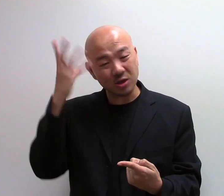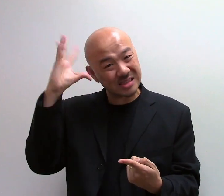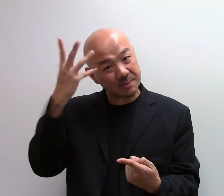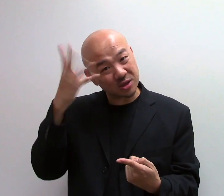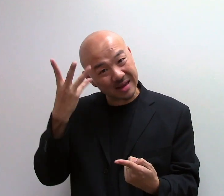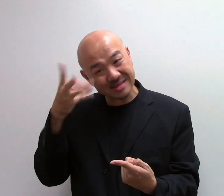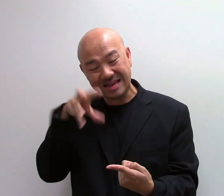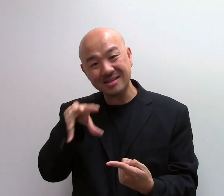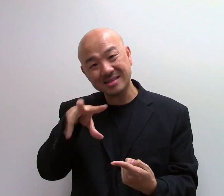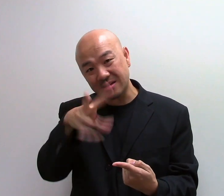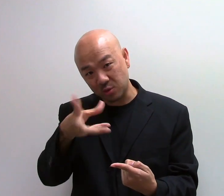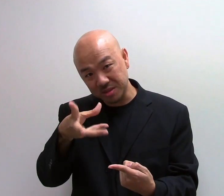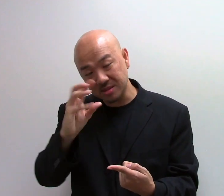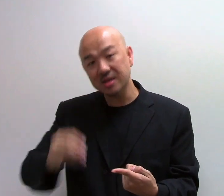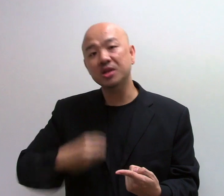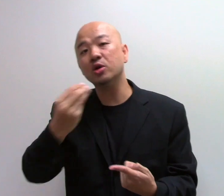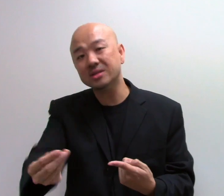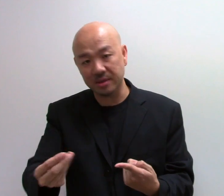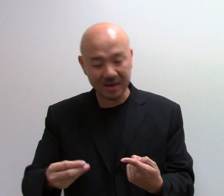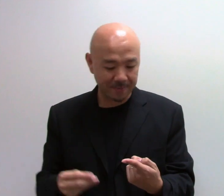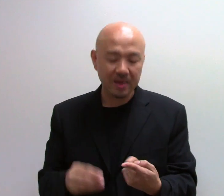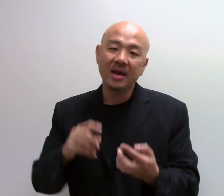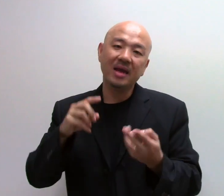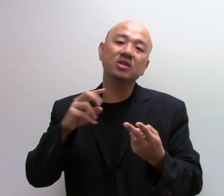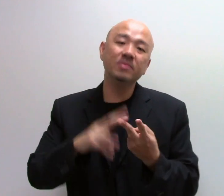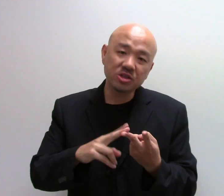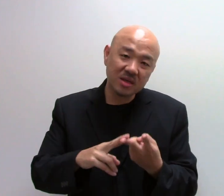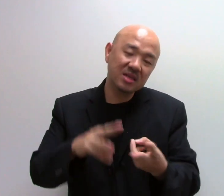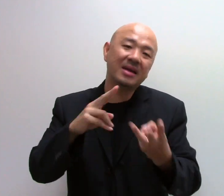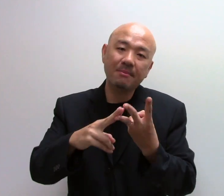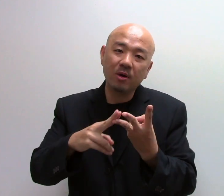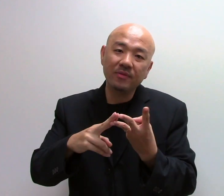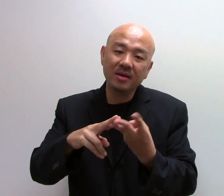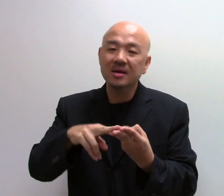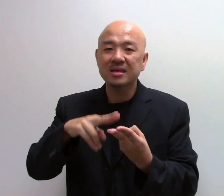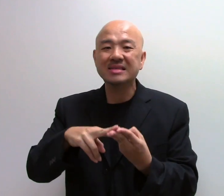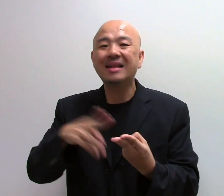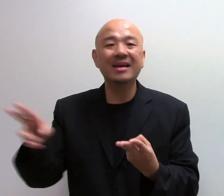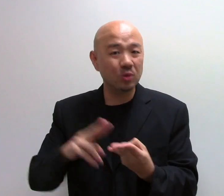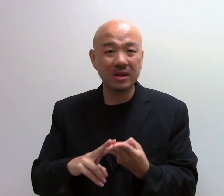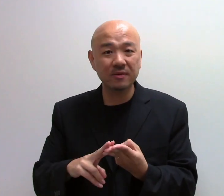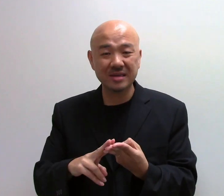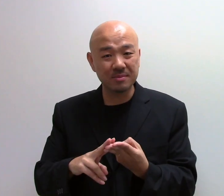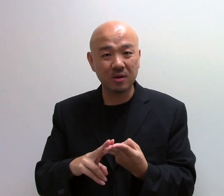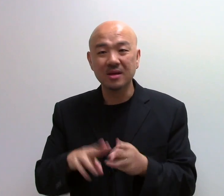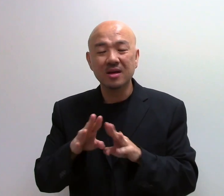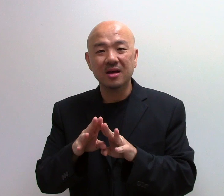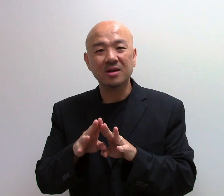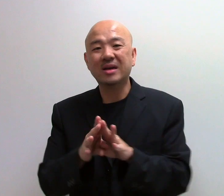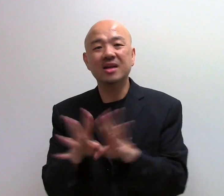conceptualize and understand the questions in order to apply. And atomic structure and camp bonding is unlike O Levels anymore. You can